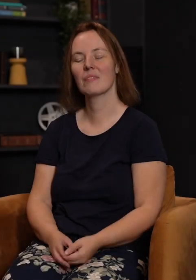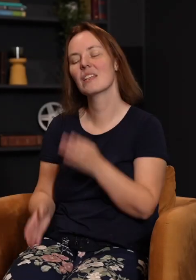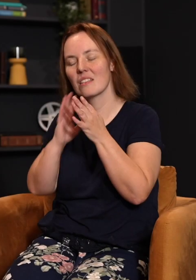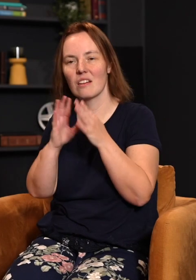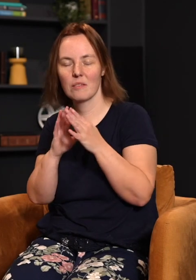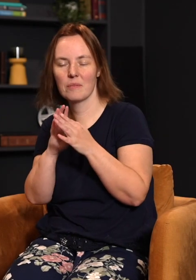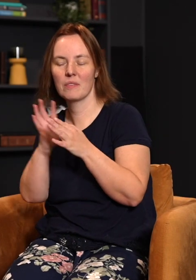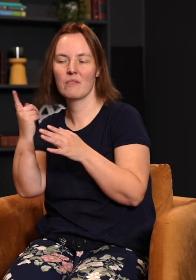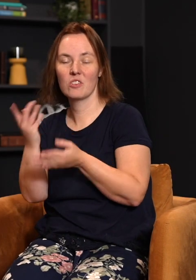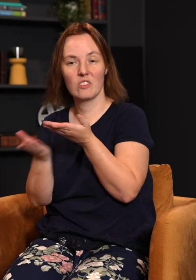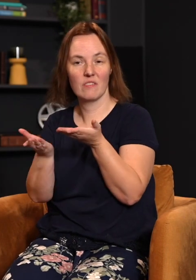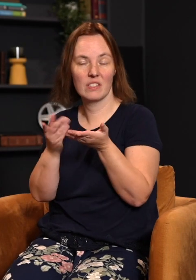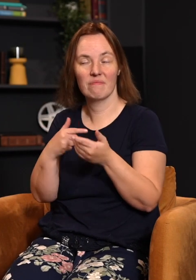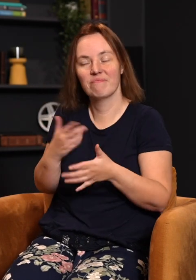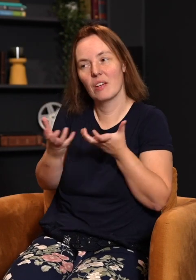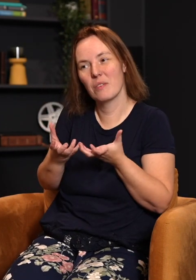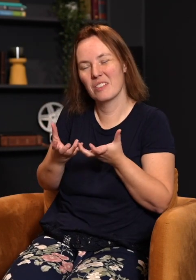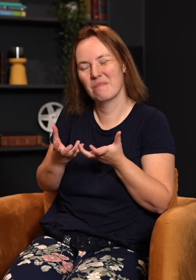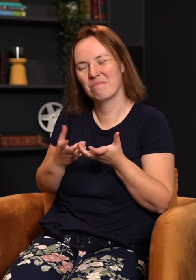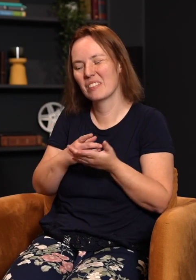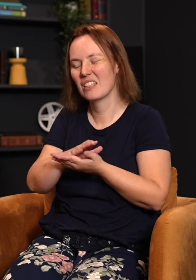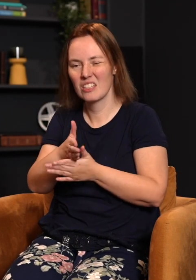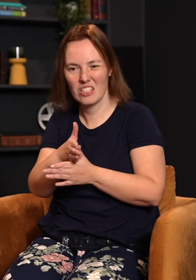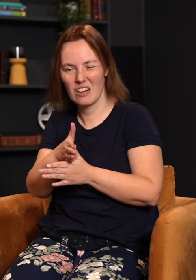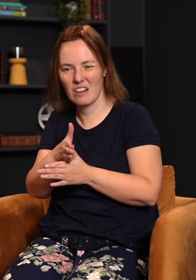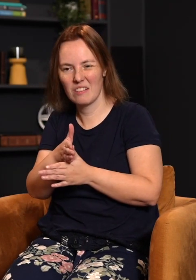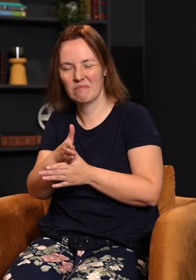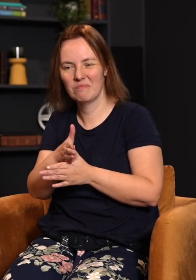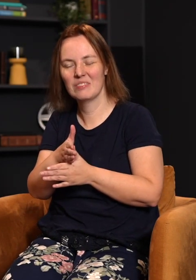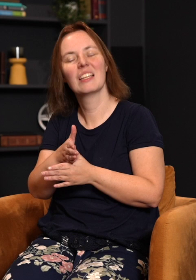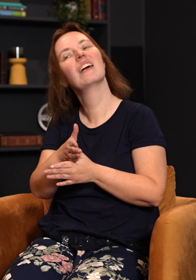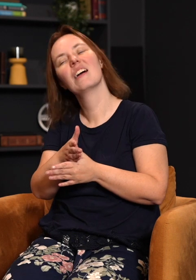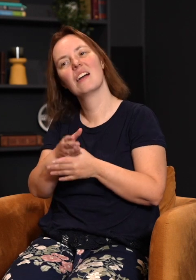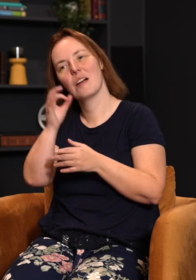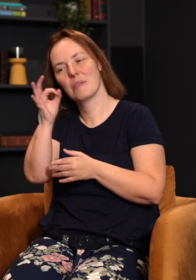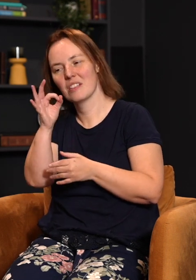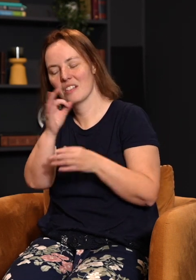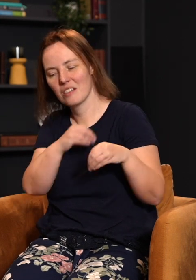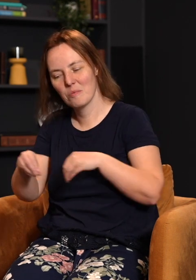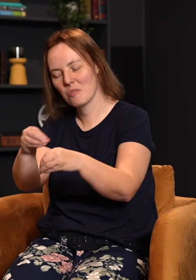As I mentioned first service, I just want to really kind of share a basic message as we move toward the Lord's table